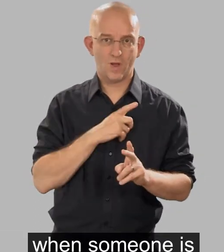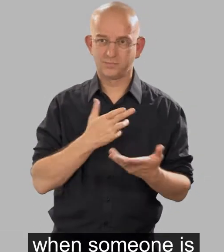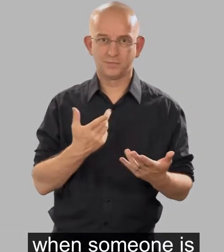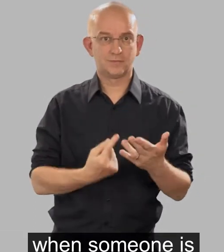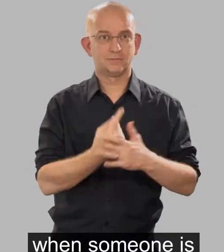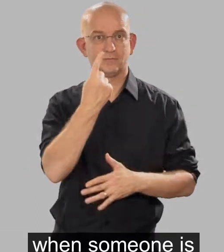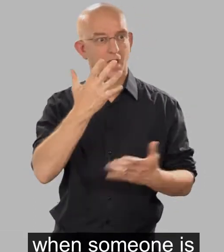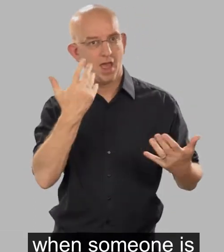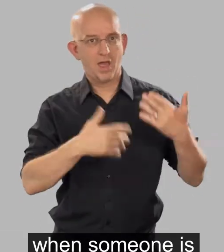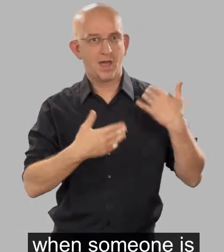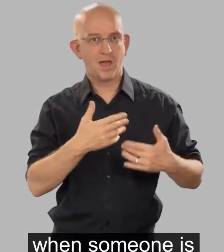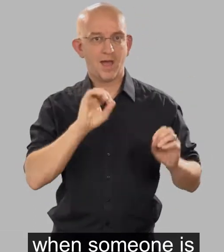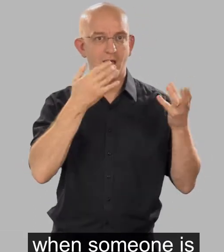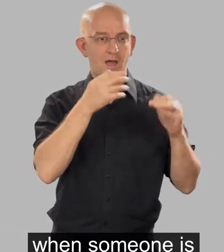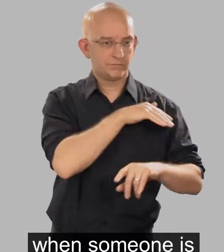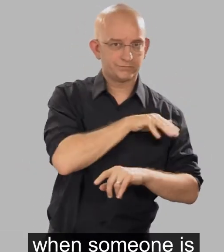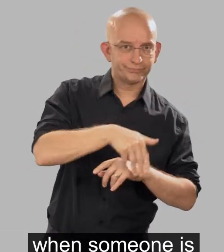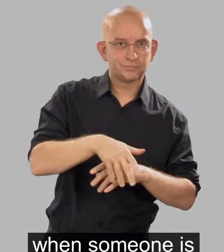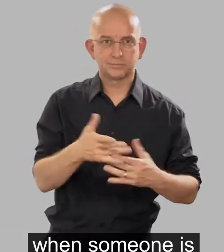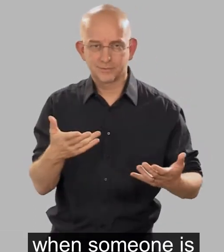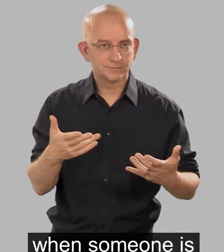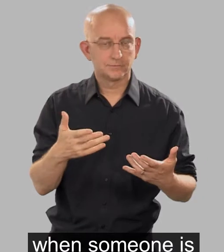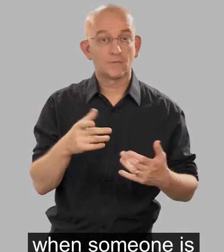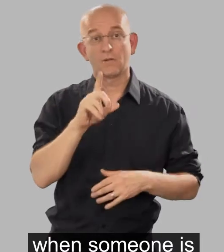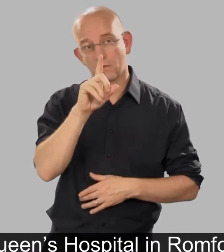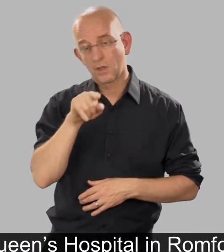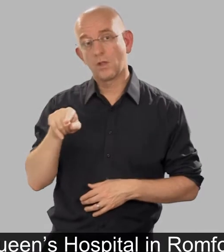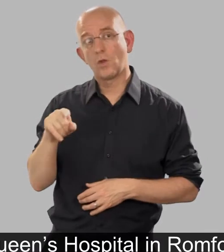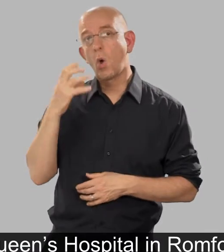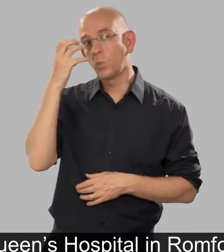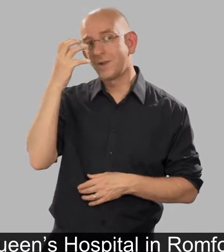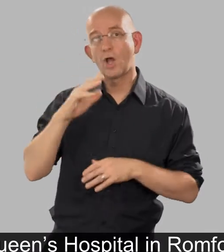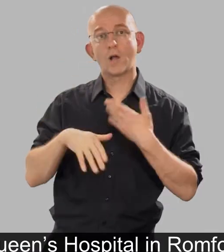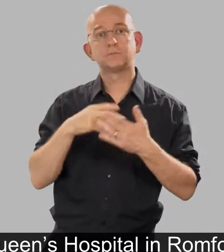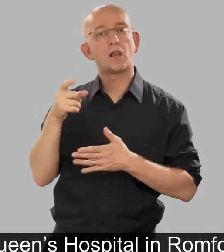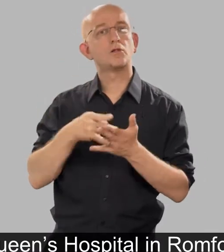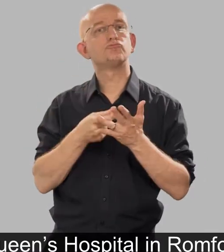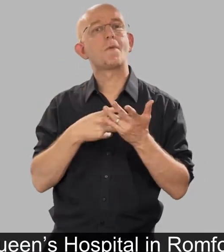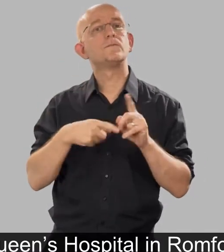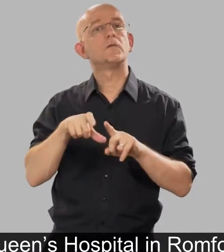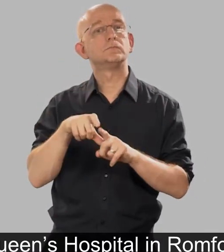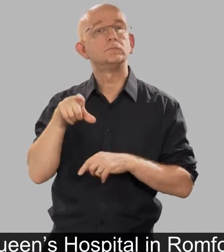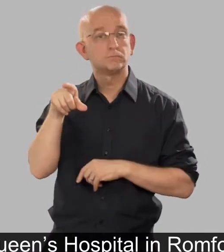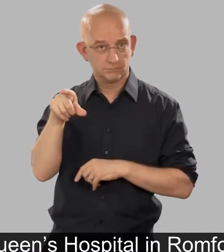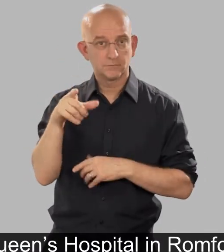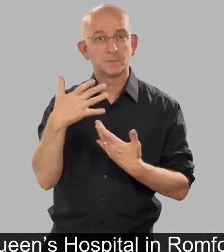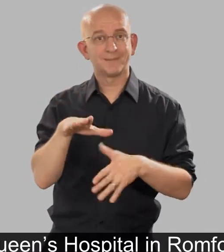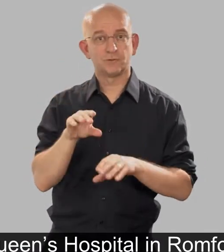when someone is brought in by ambulance, etc. Queen's Hospital in Romford has therefore